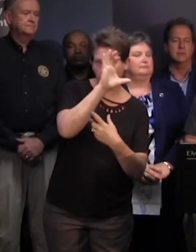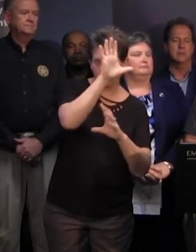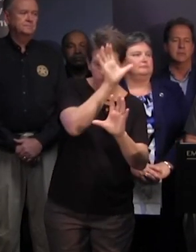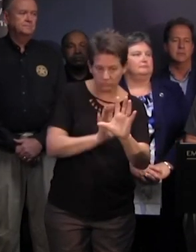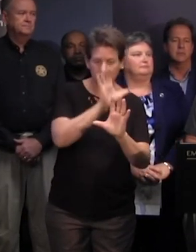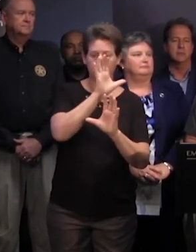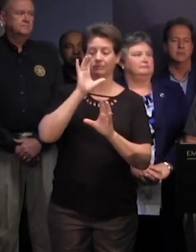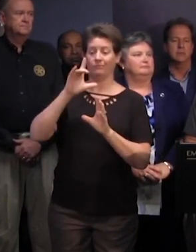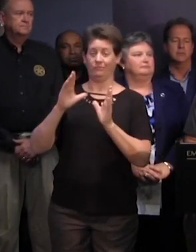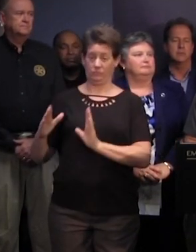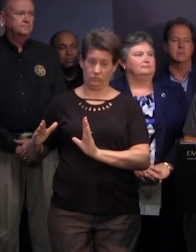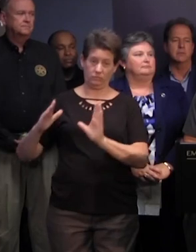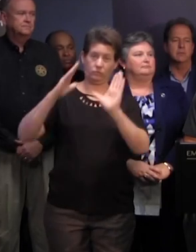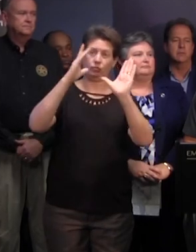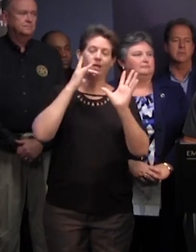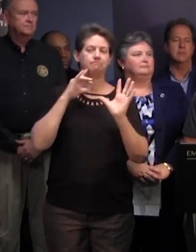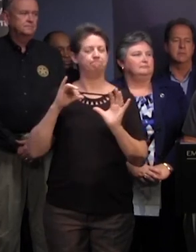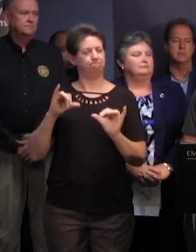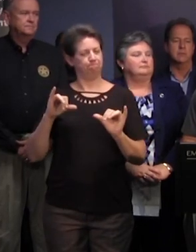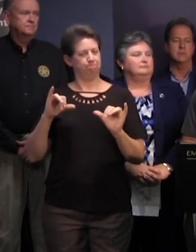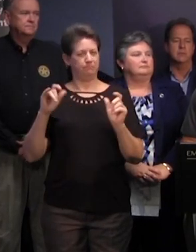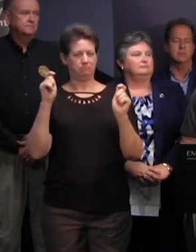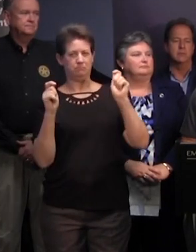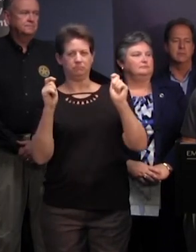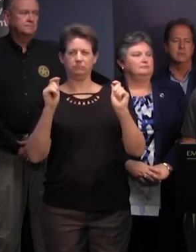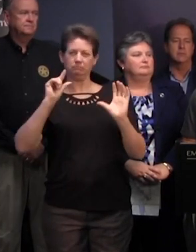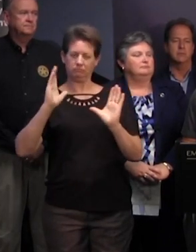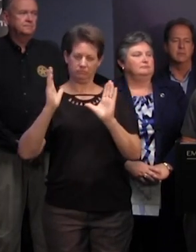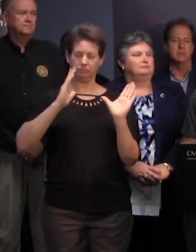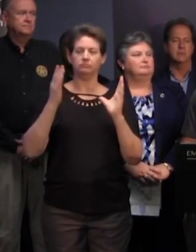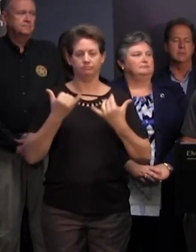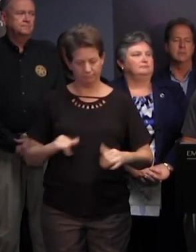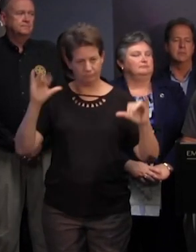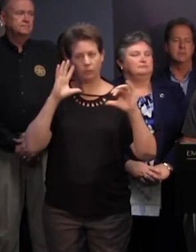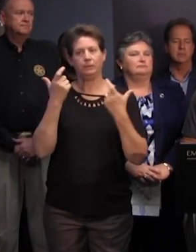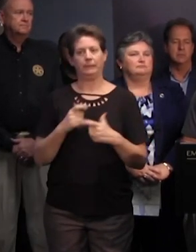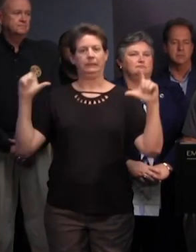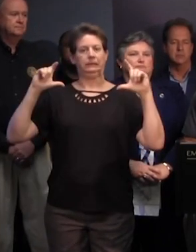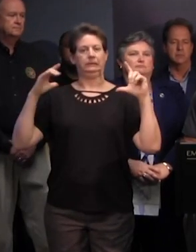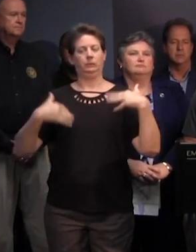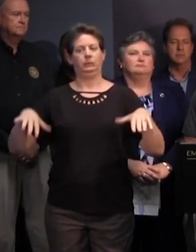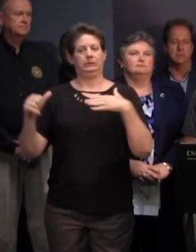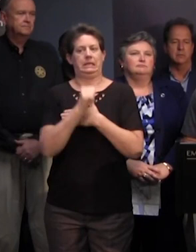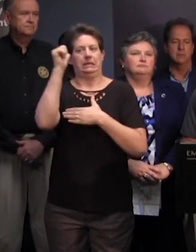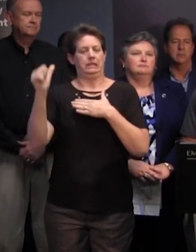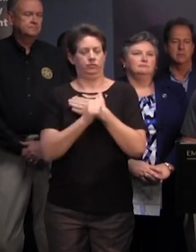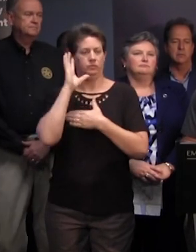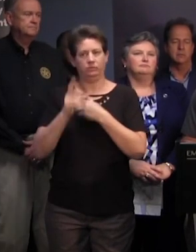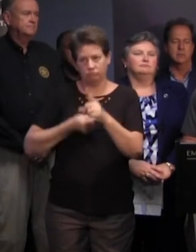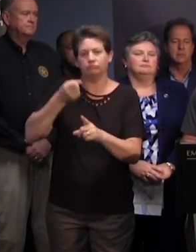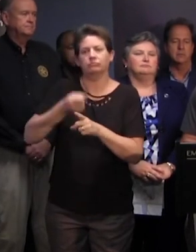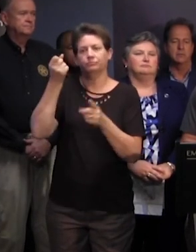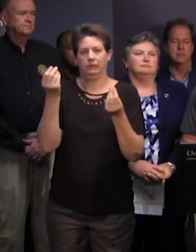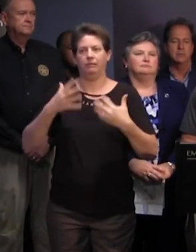from the national hurricane center has not changed significantly and is still expected to be a large and extremely dangerous hurricane when it makes landfall